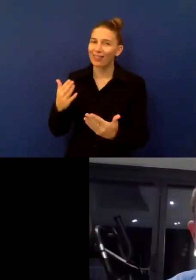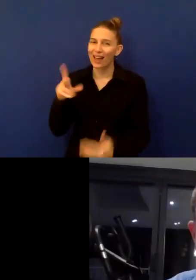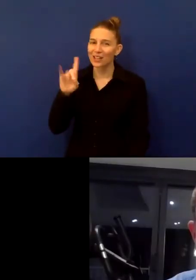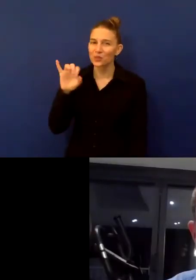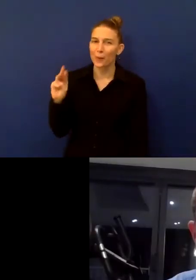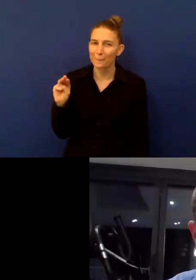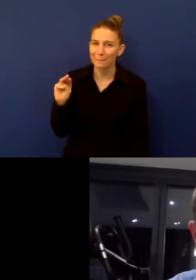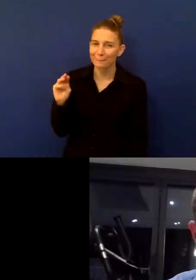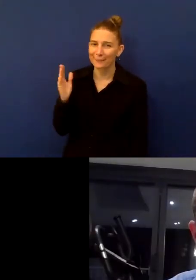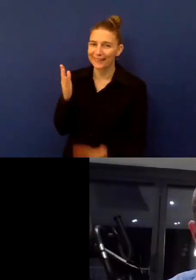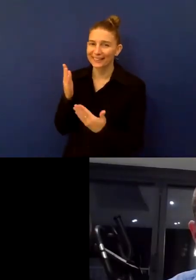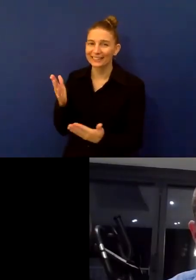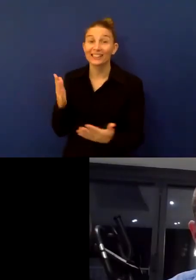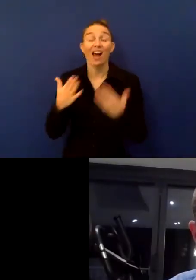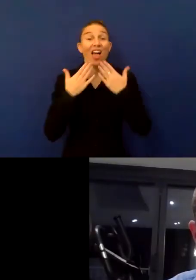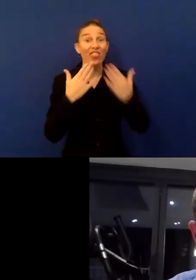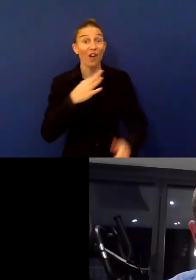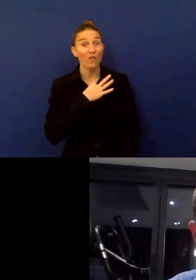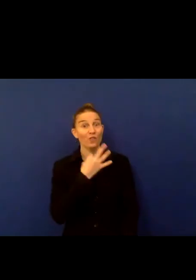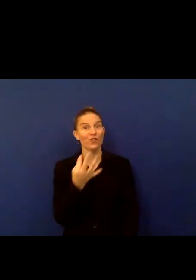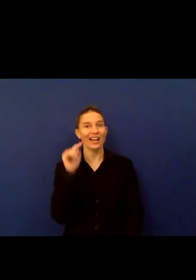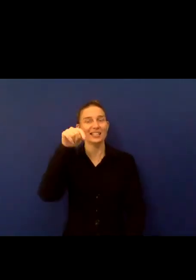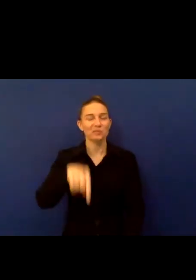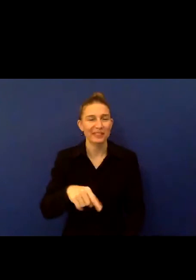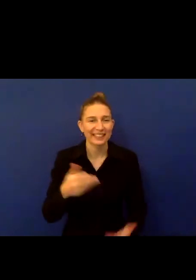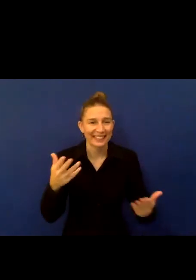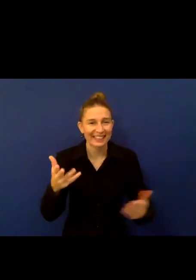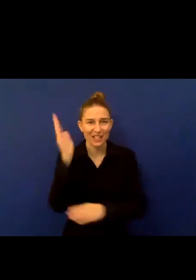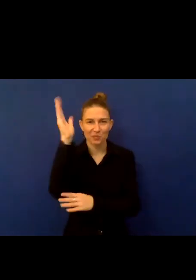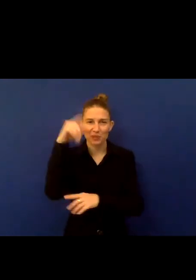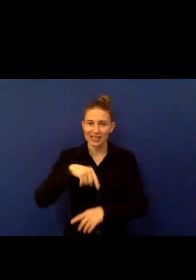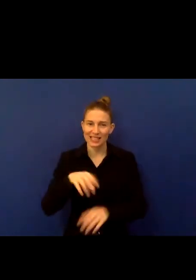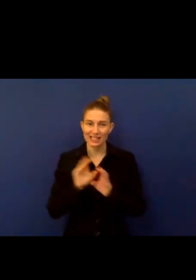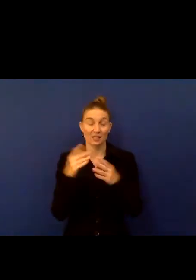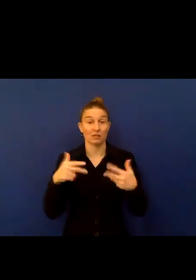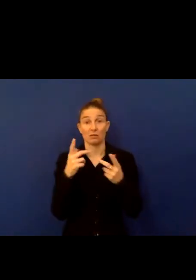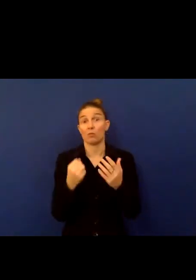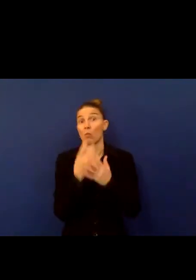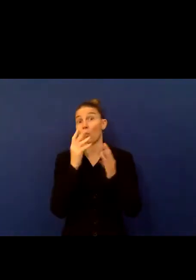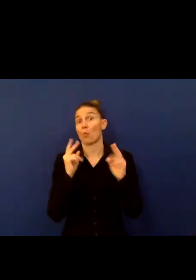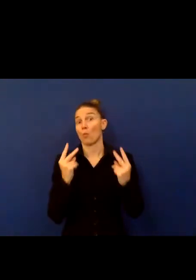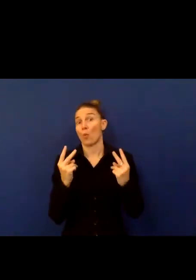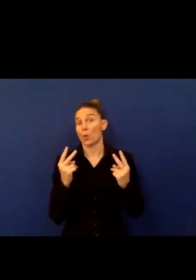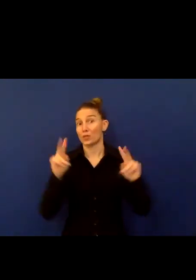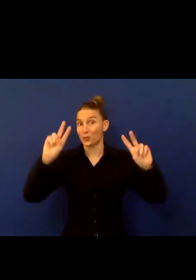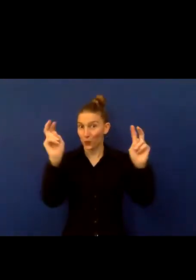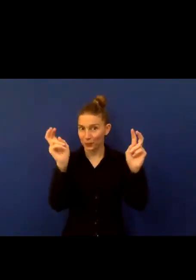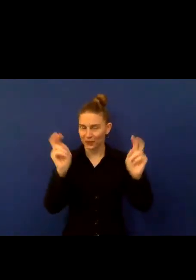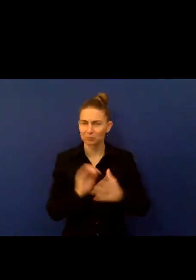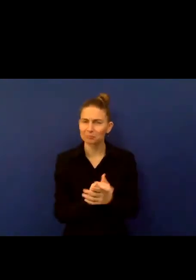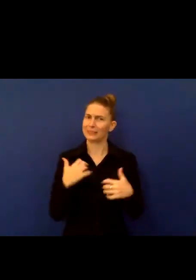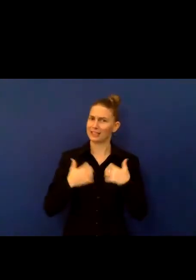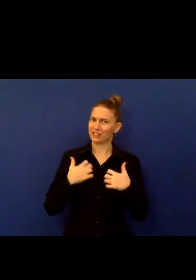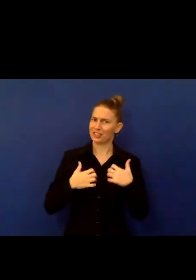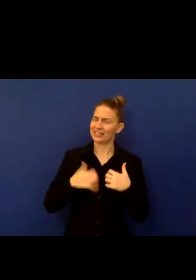So thank you for inviting me, first of all, to speak at this session on this important topic. It's been really interesting to hear the